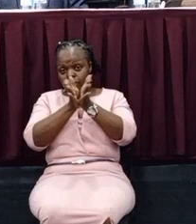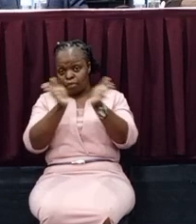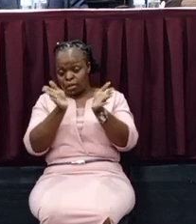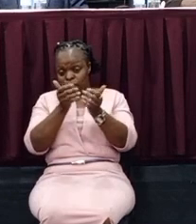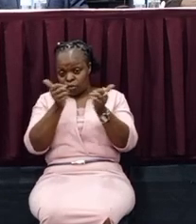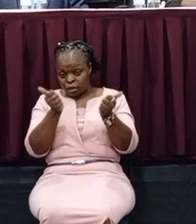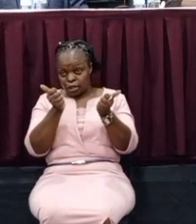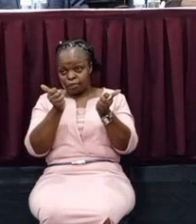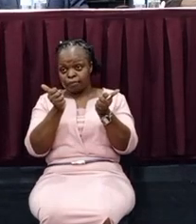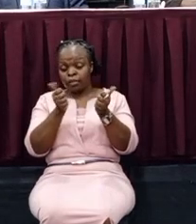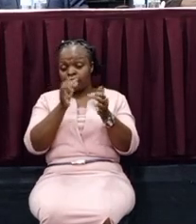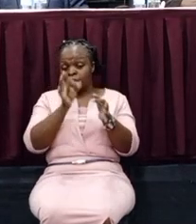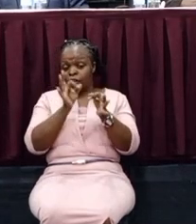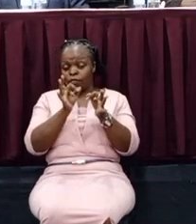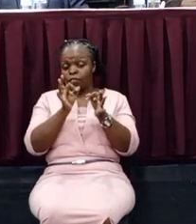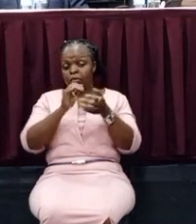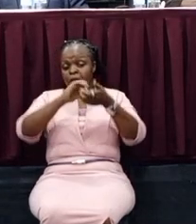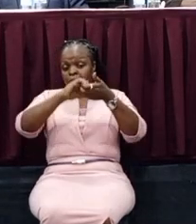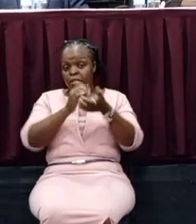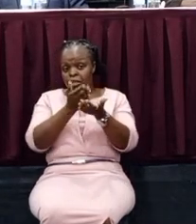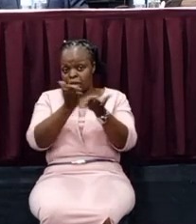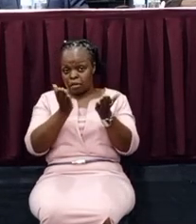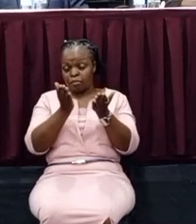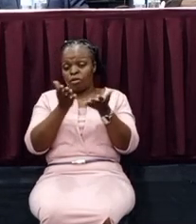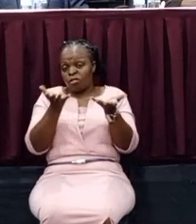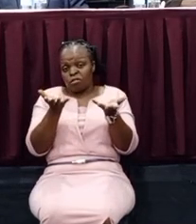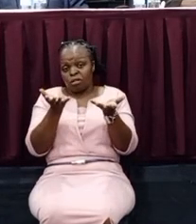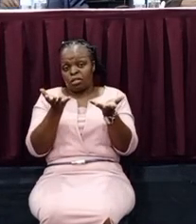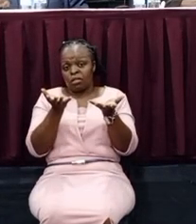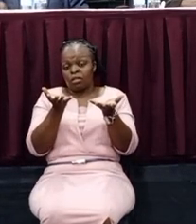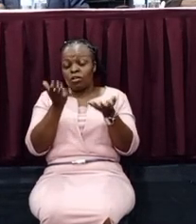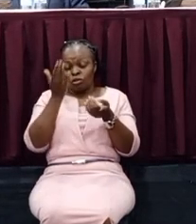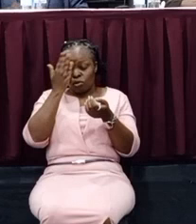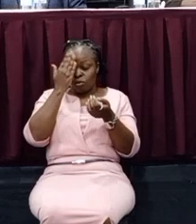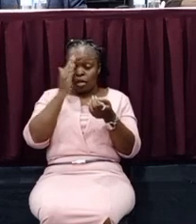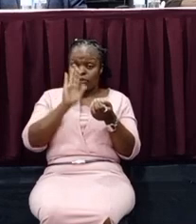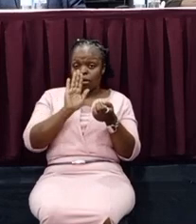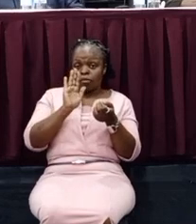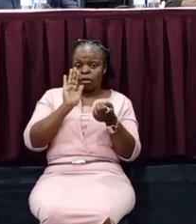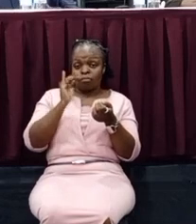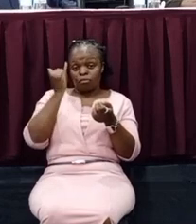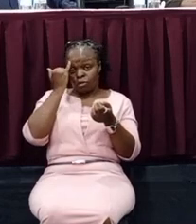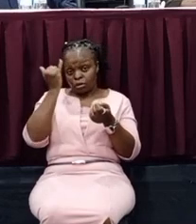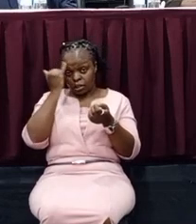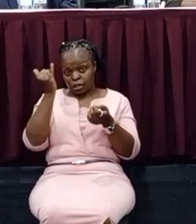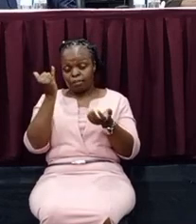if you are not engaging them or even get them to know what are their concerns, what,